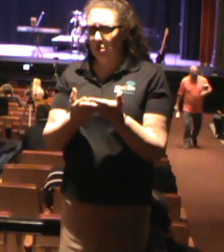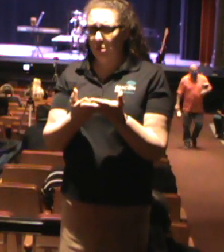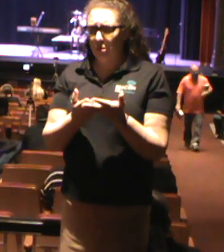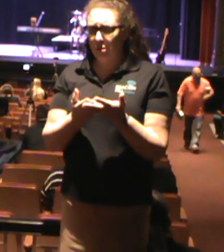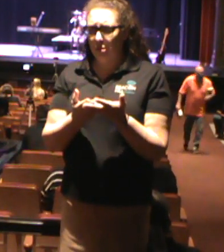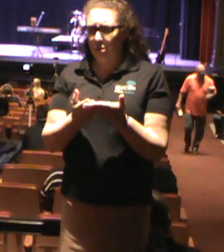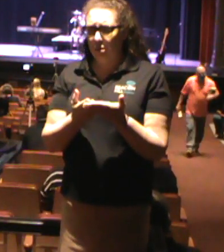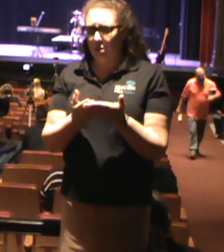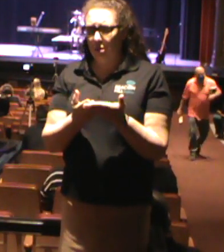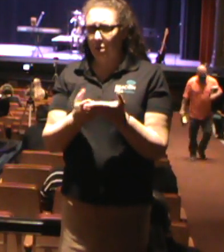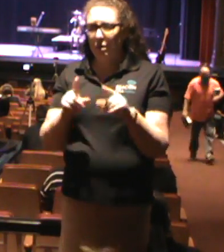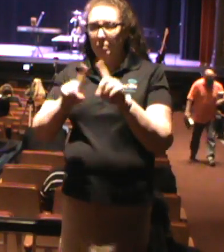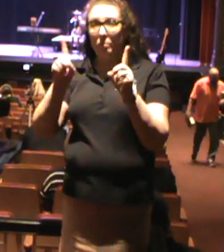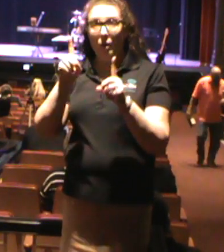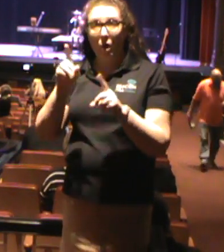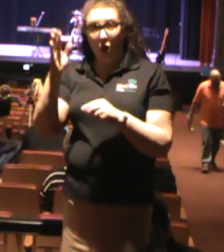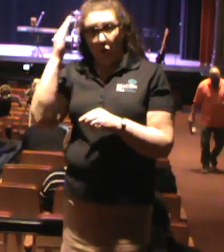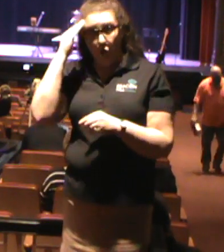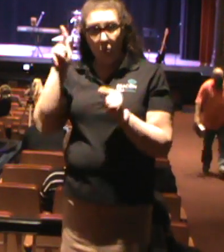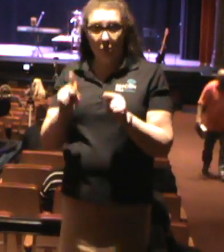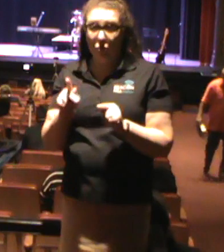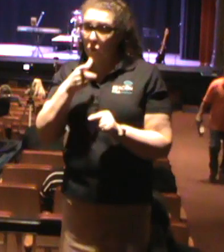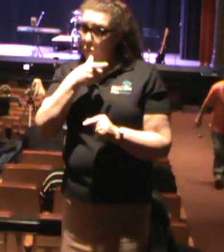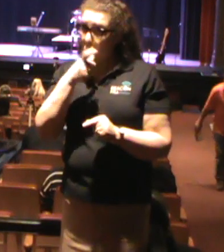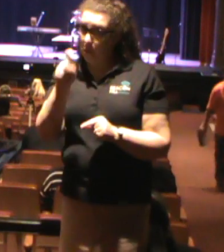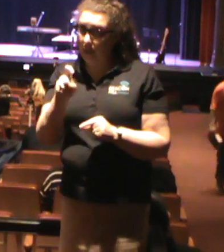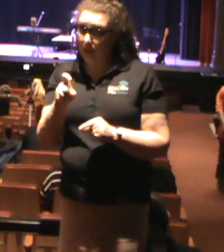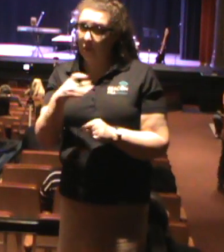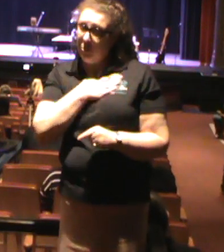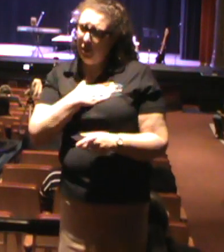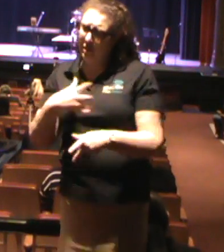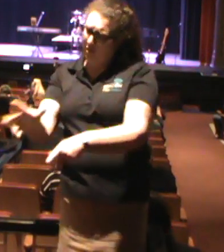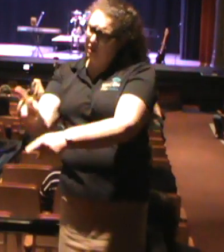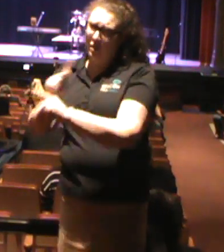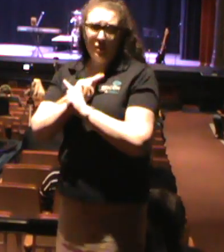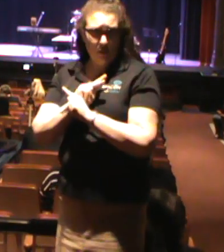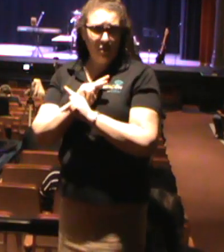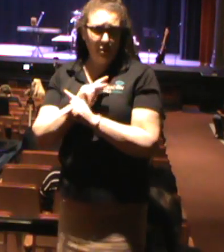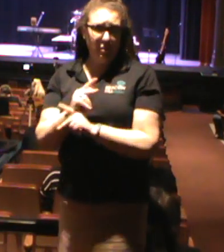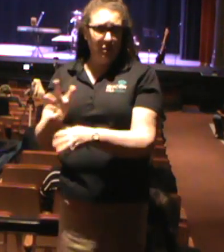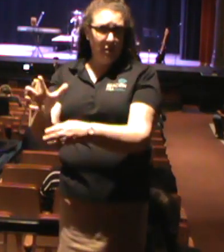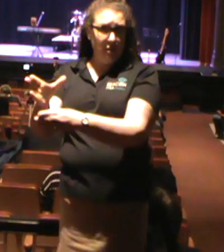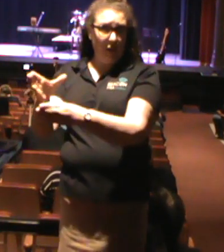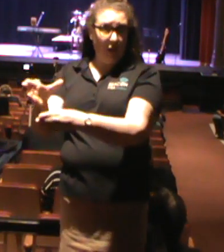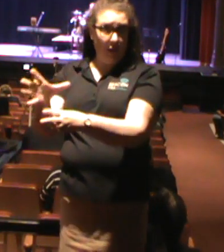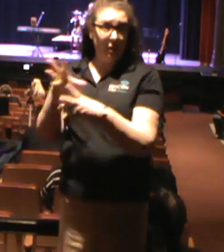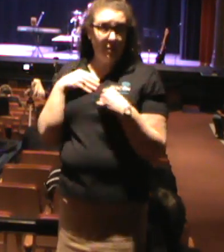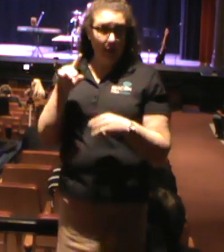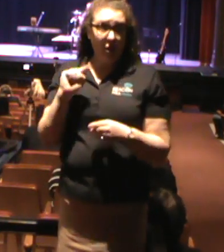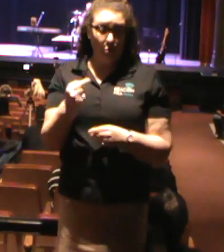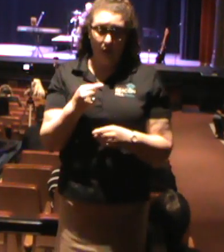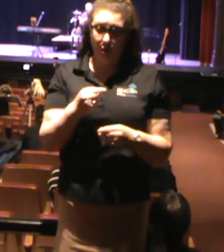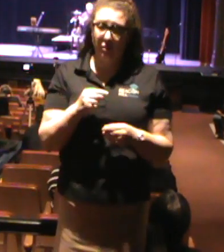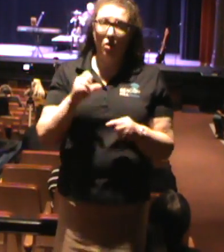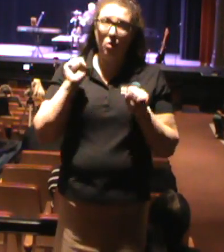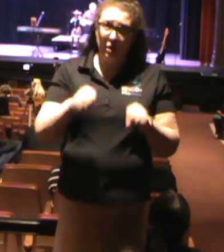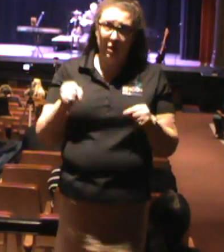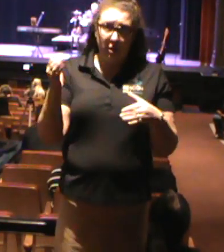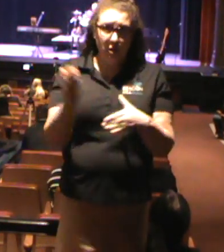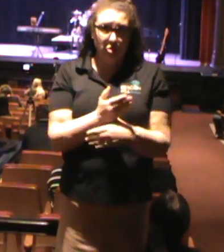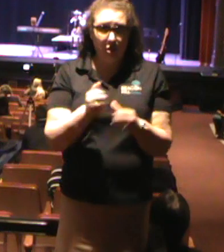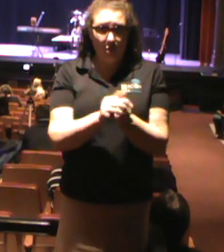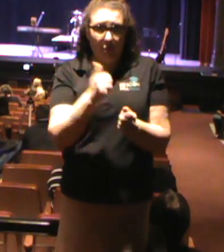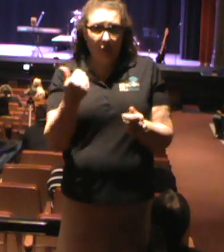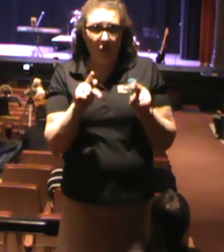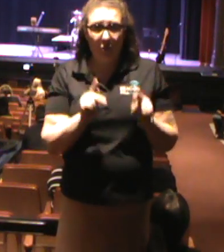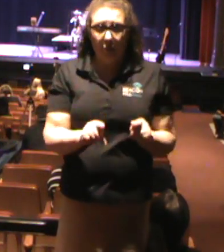you're watching online, I encourage you to go to BibleGateway.com or download the YouVersion Bible app on your phone so you can follow along. I don't care how you get